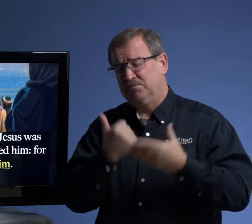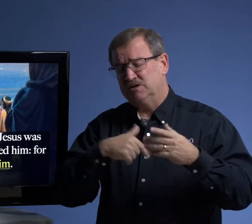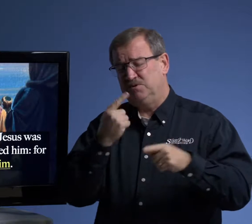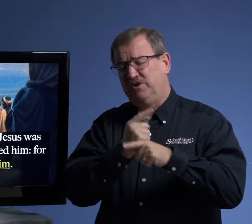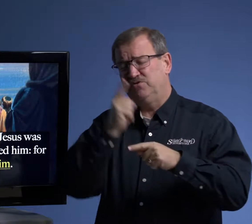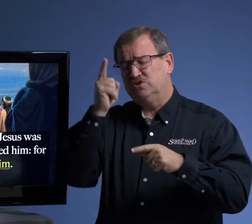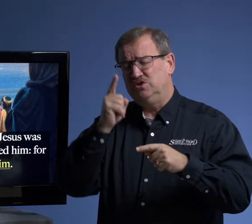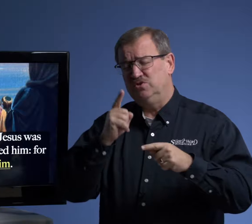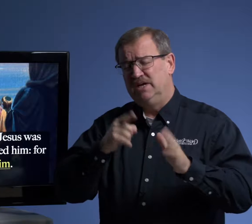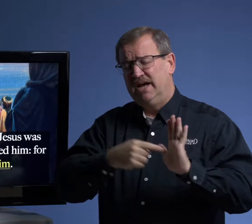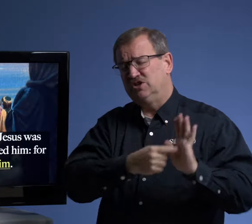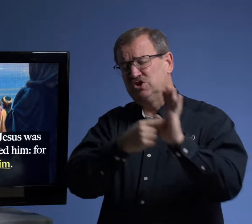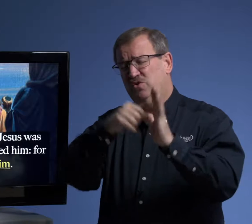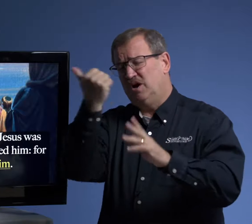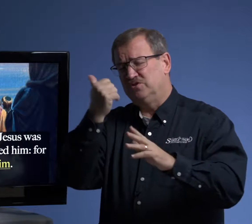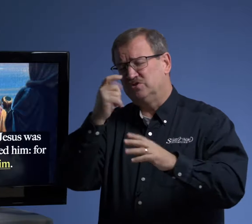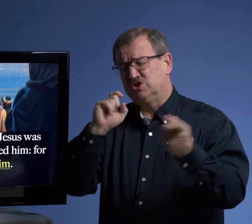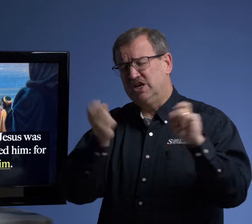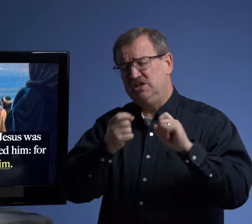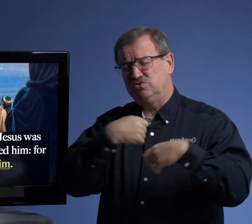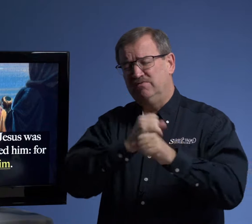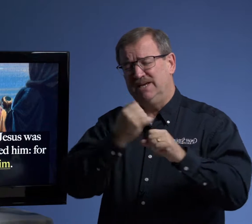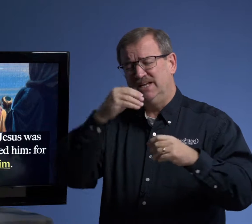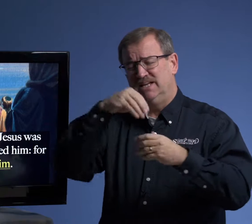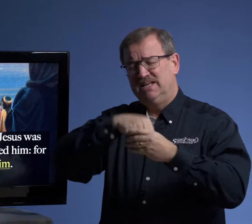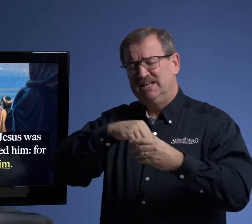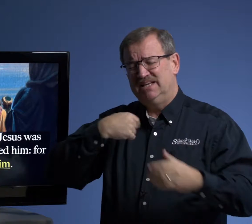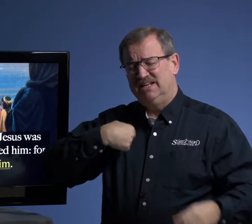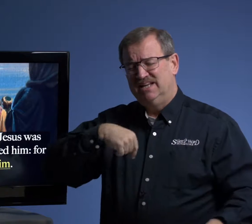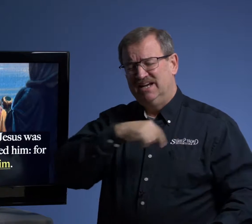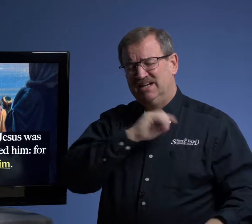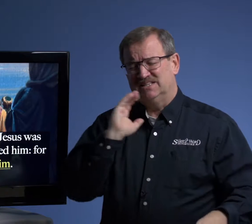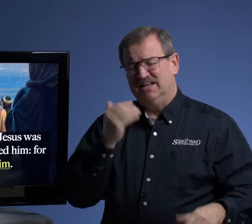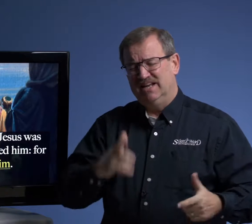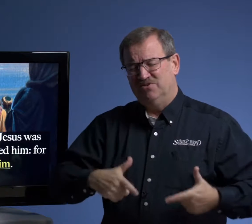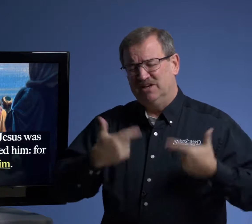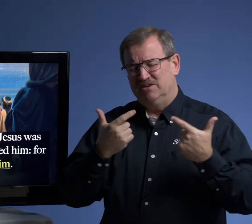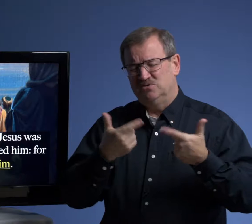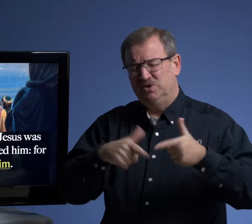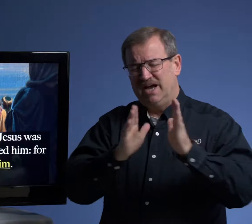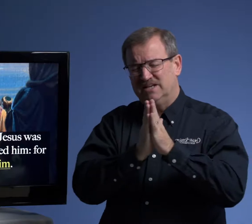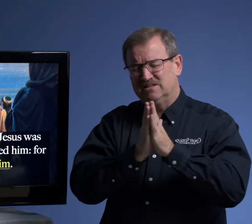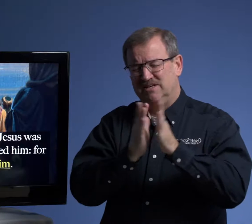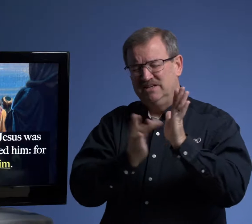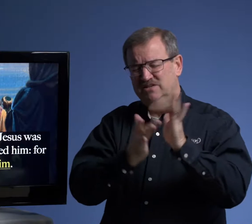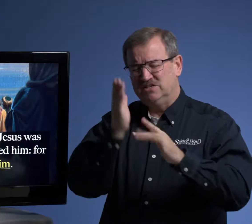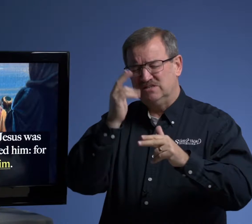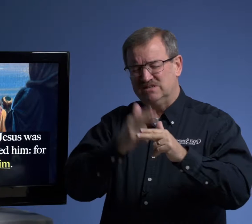Help us be faithful to you and show others the change you have made in us and our lives. We ask in Jesus'